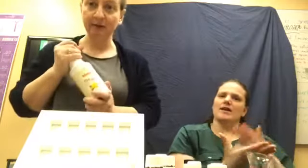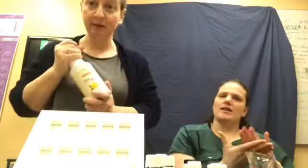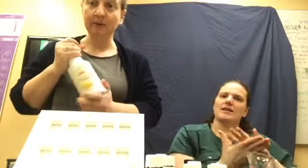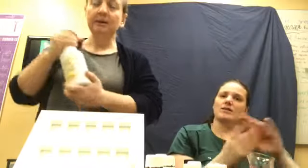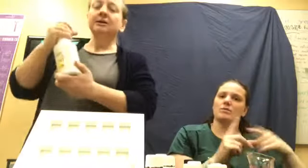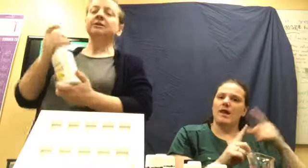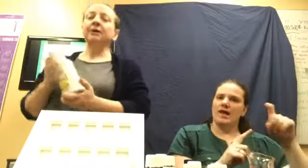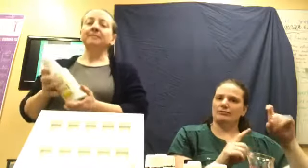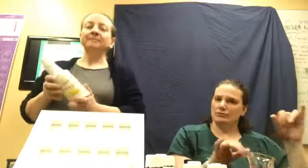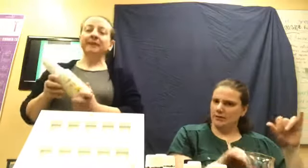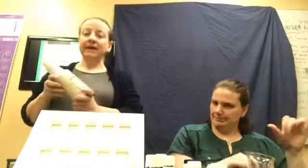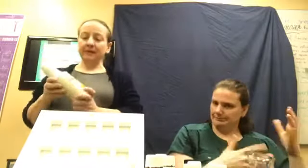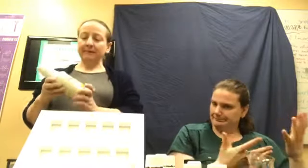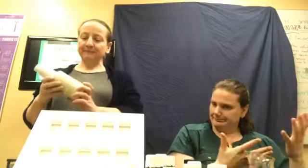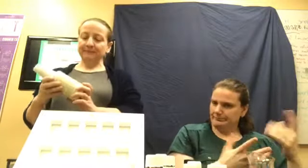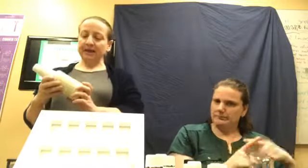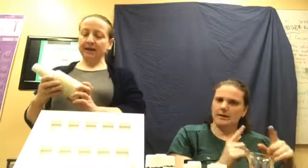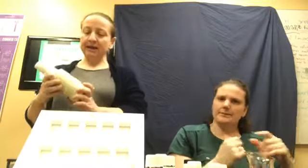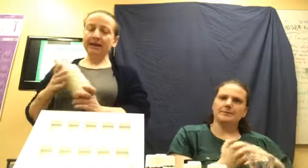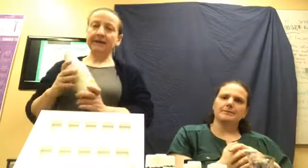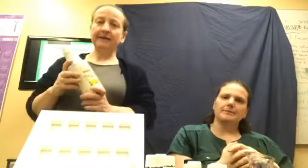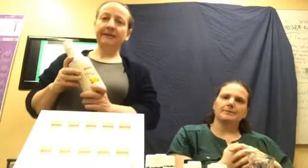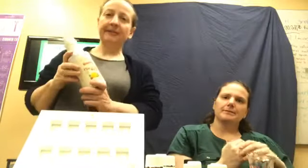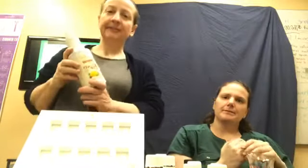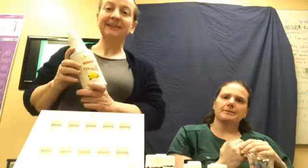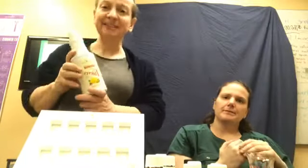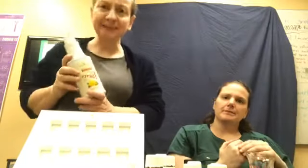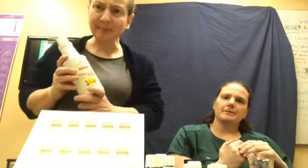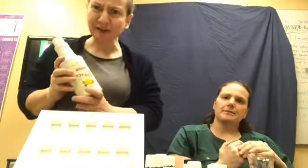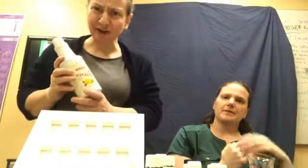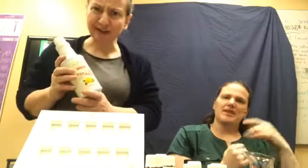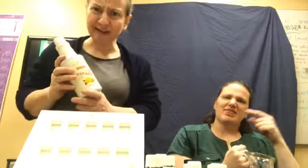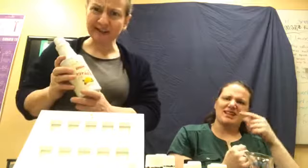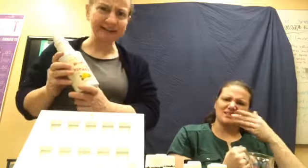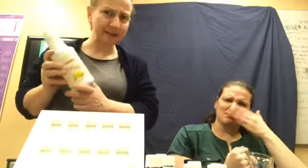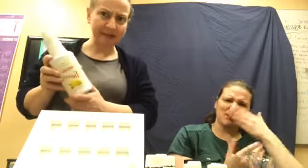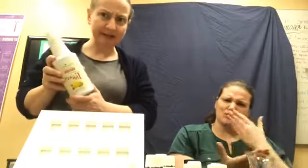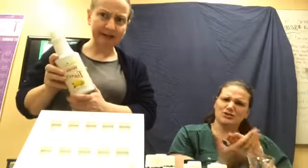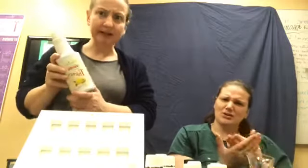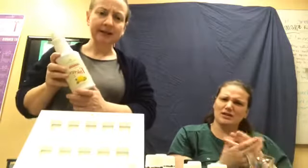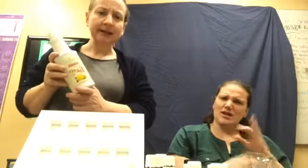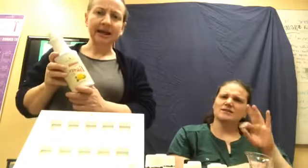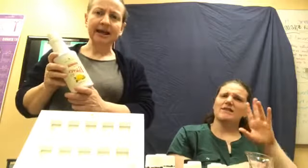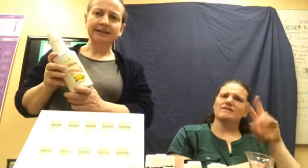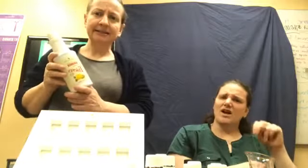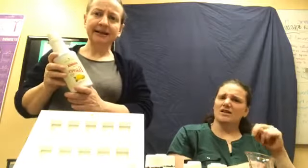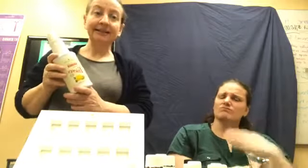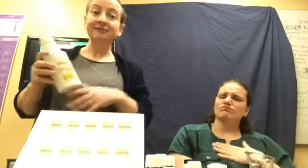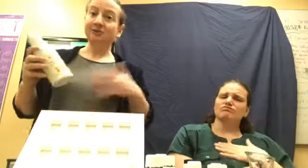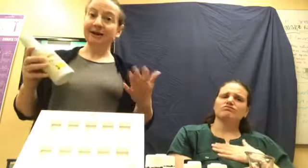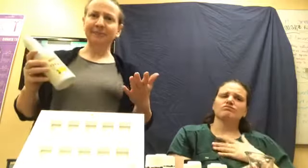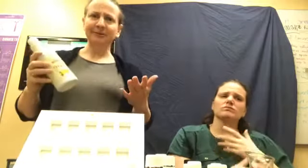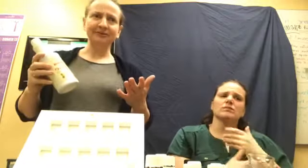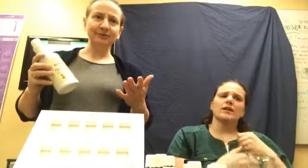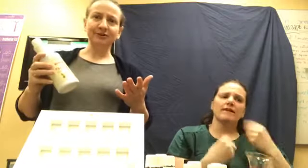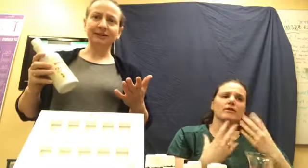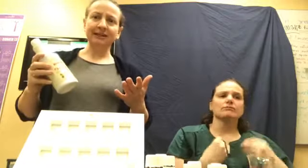too. So anyway, uh, this stuff smells good. It's super fun. And, uh, gives you an uplift when you're cleaning.